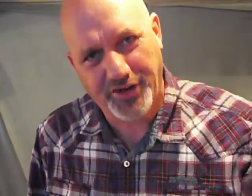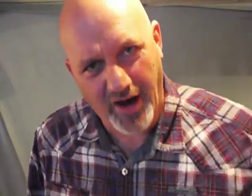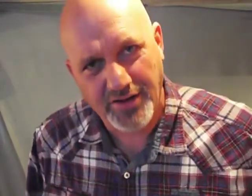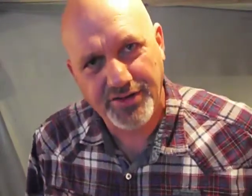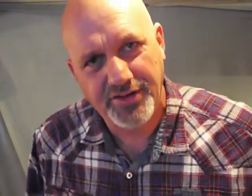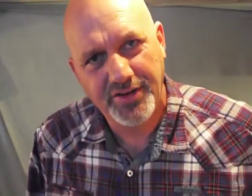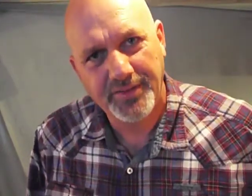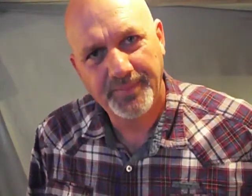church